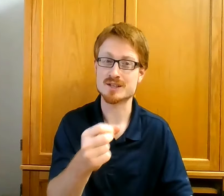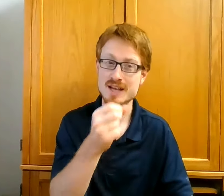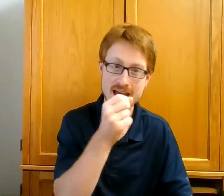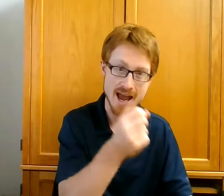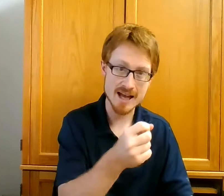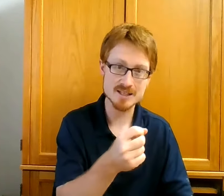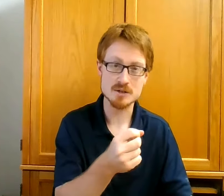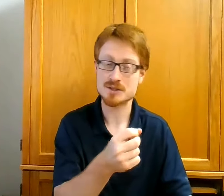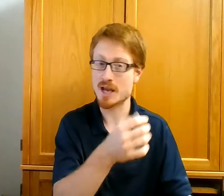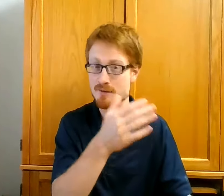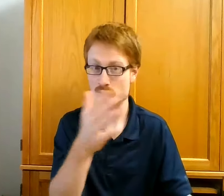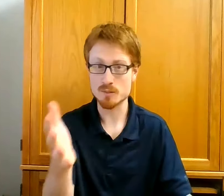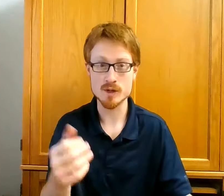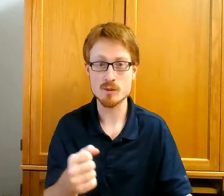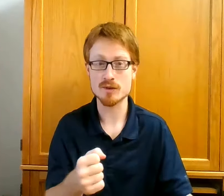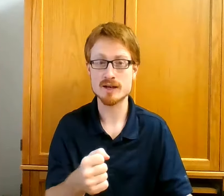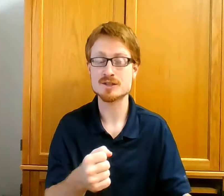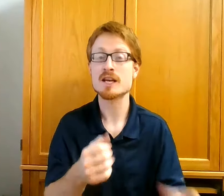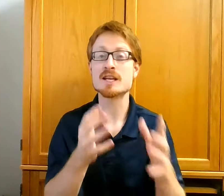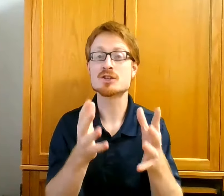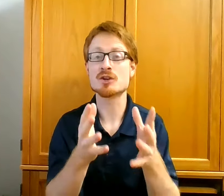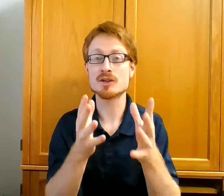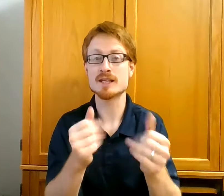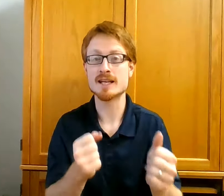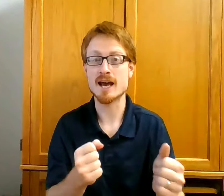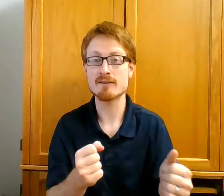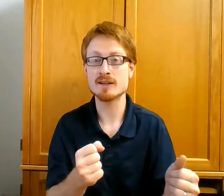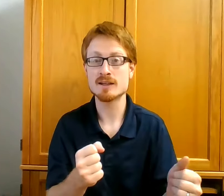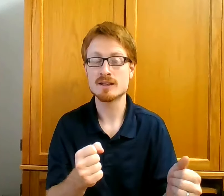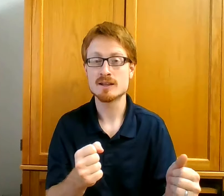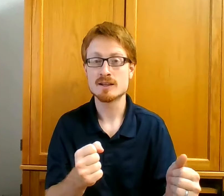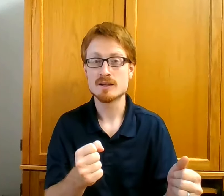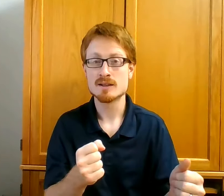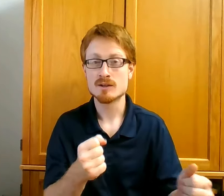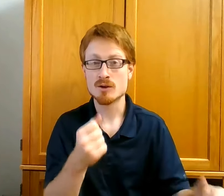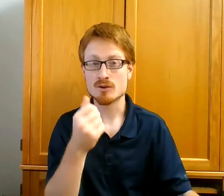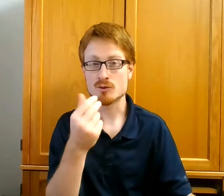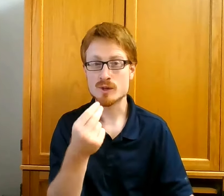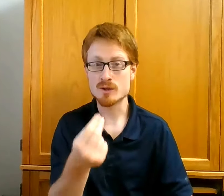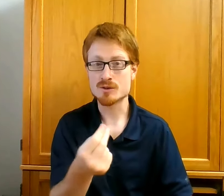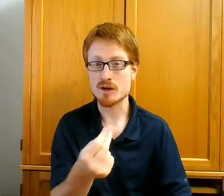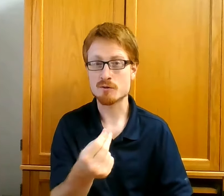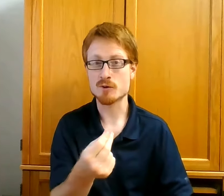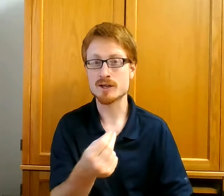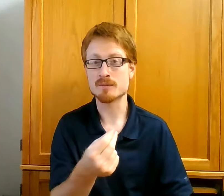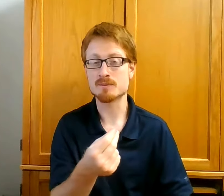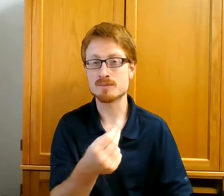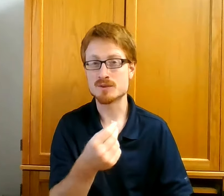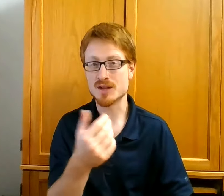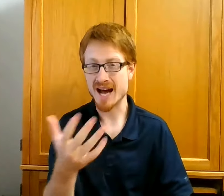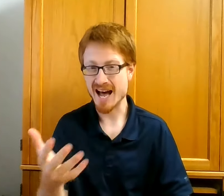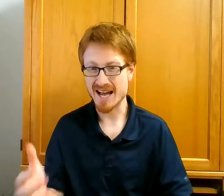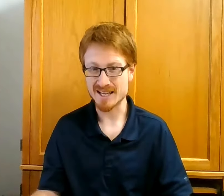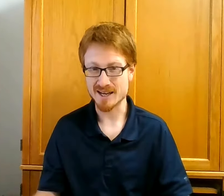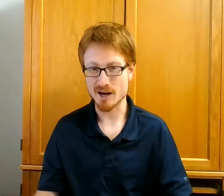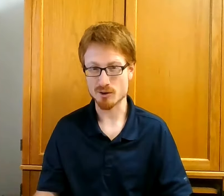as their Savior and be with us eternally in heaven? Or do we use our freedom to hide our